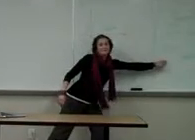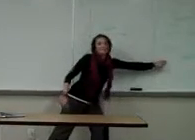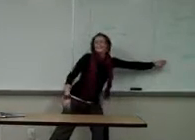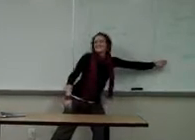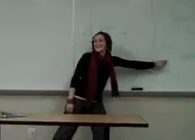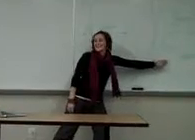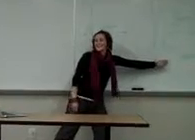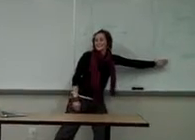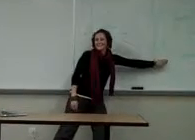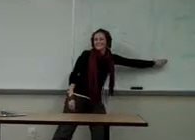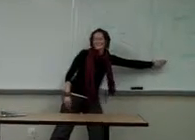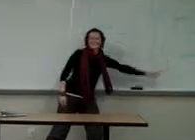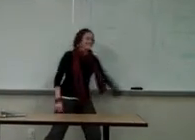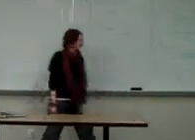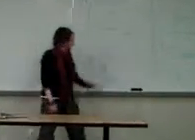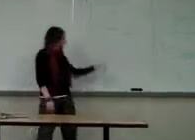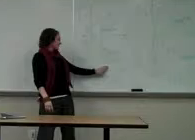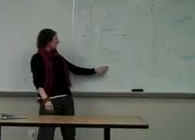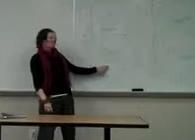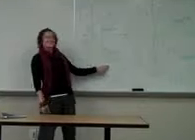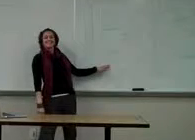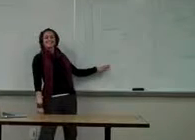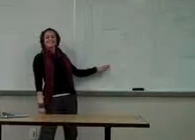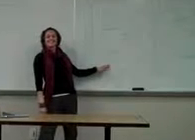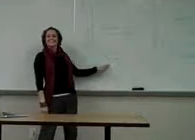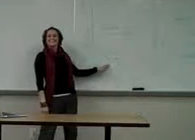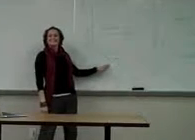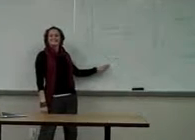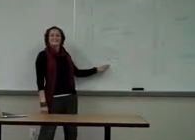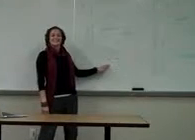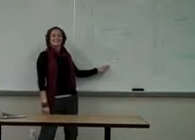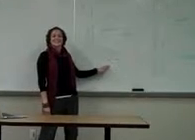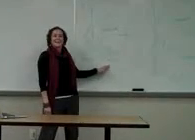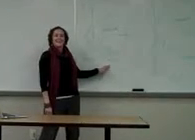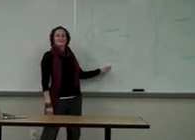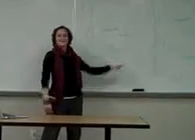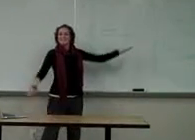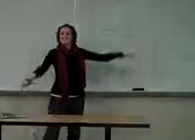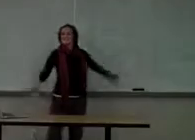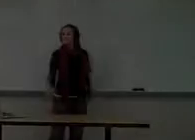Zero. Undefined. Zero. Okay, good job.